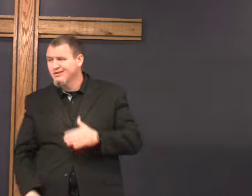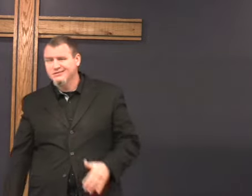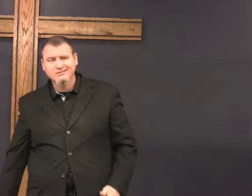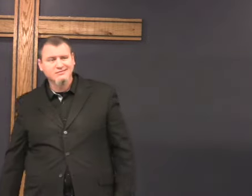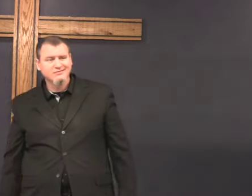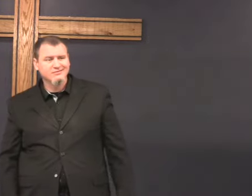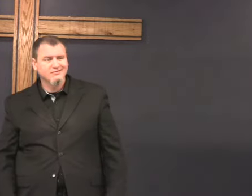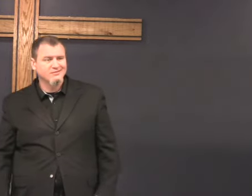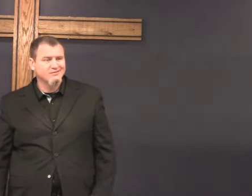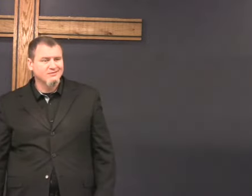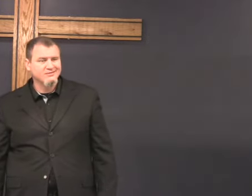to have a willing,